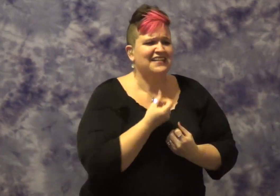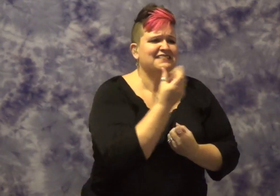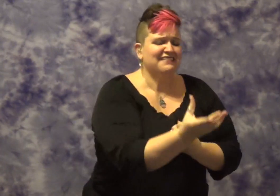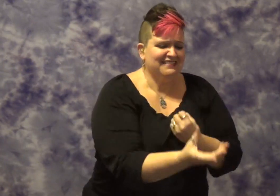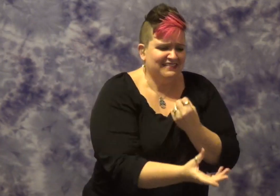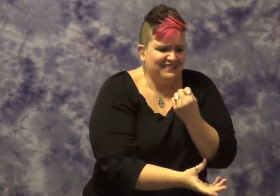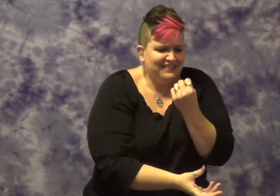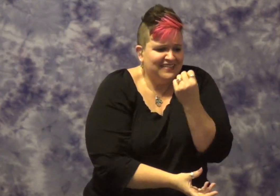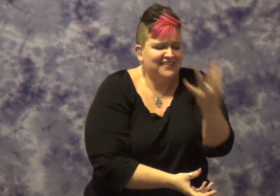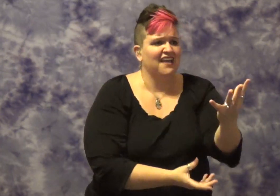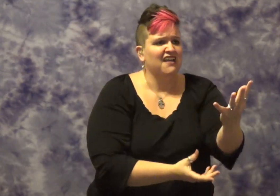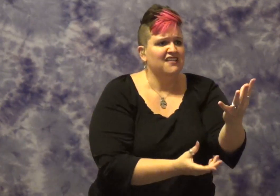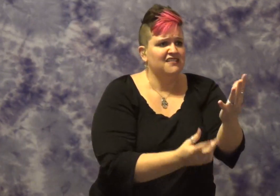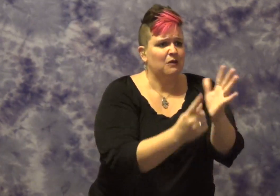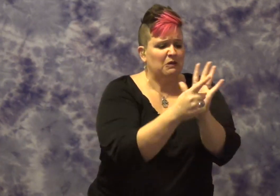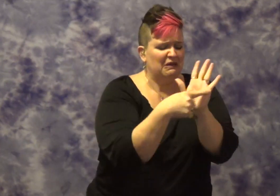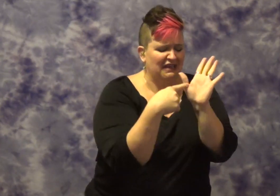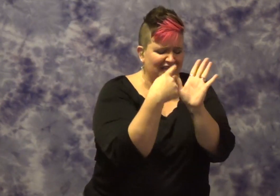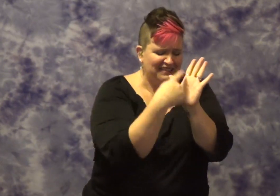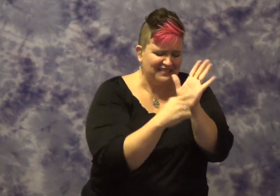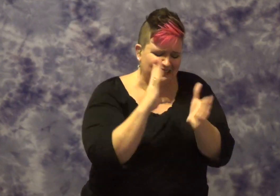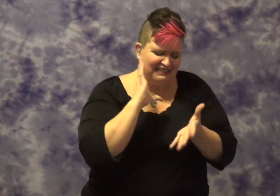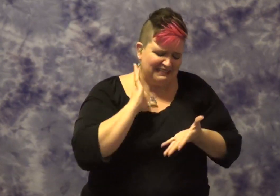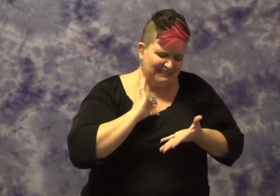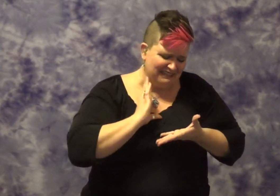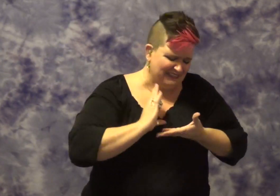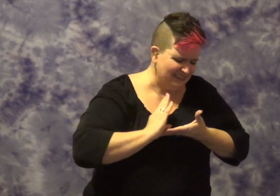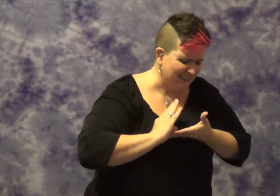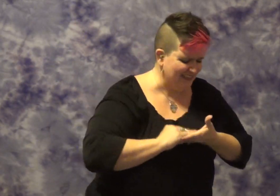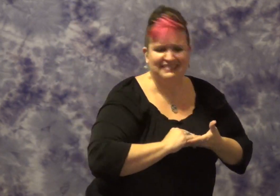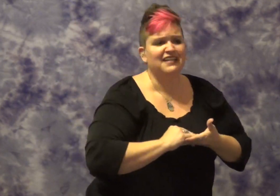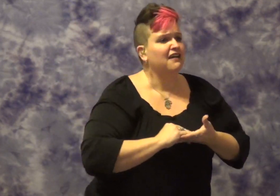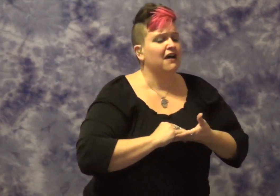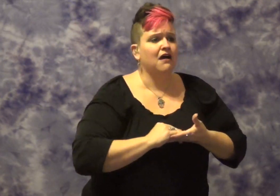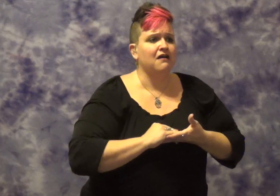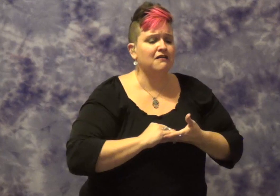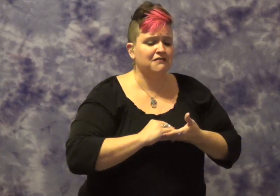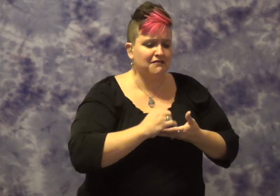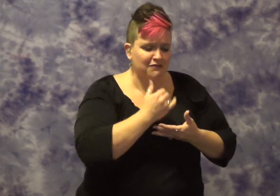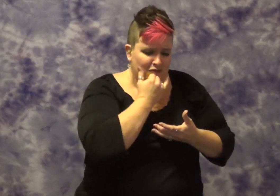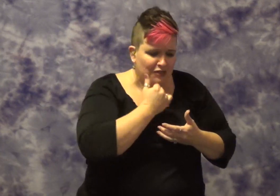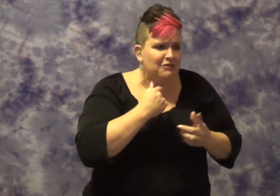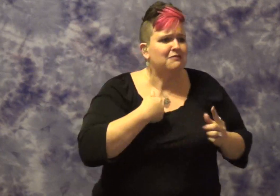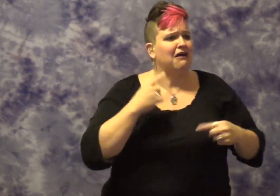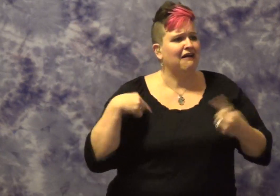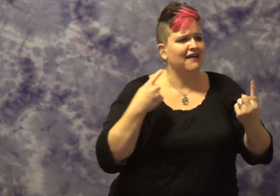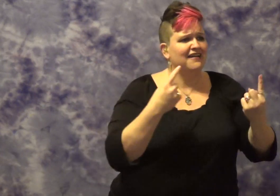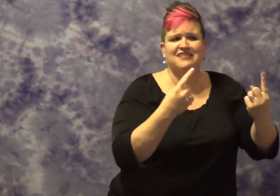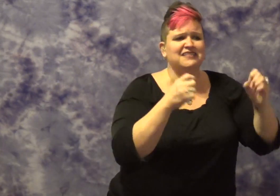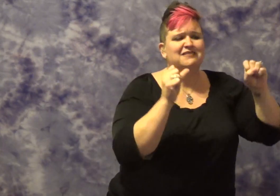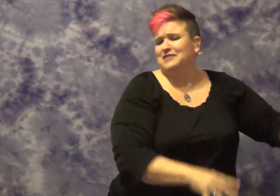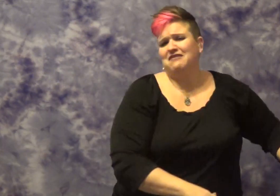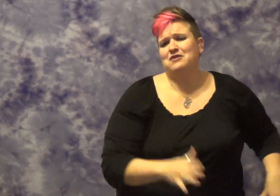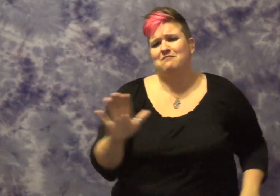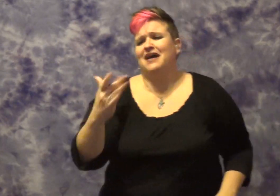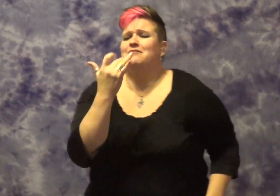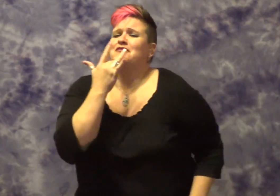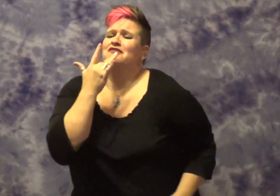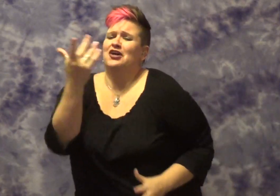you my sins so you can sharpen your knife Offer me that deathless death of good God, let me give you my